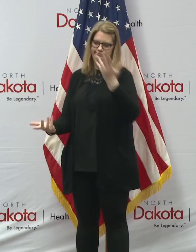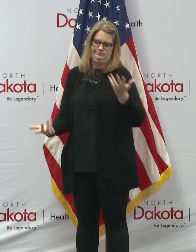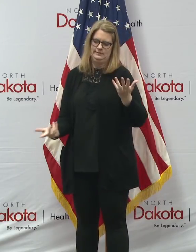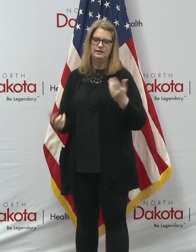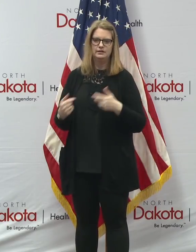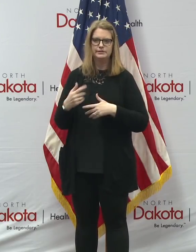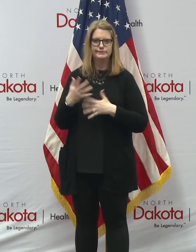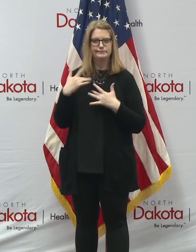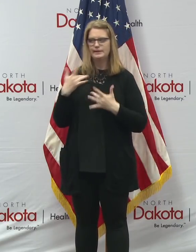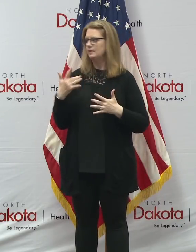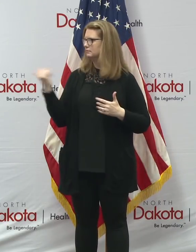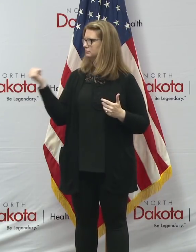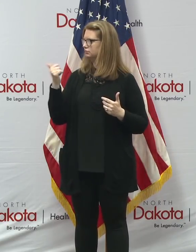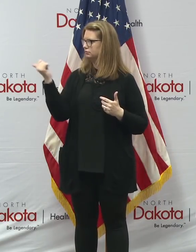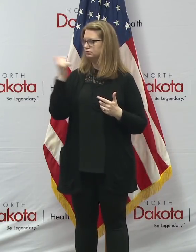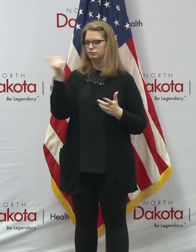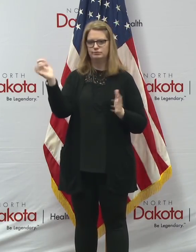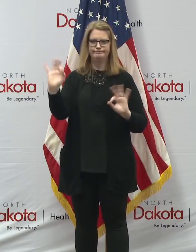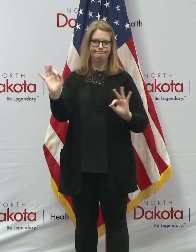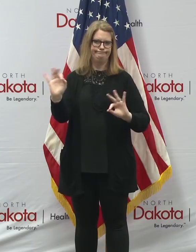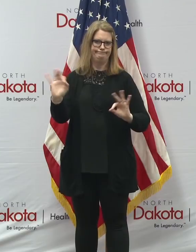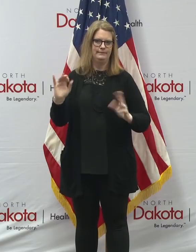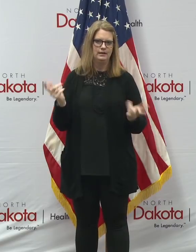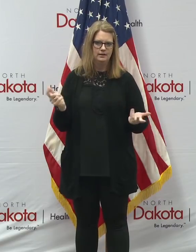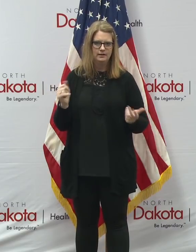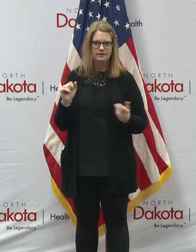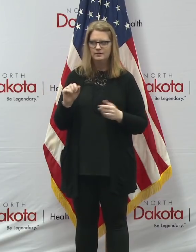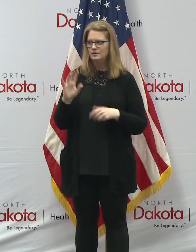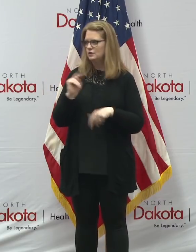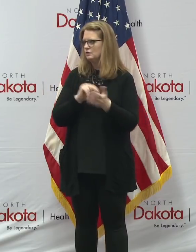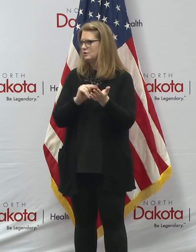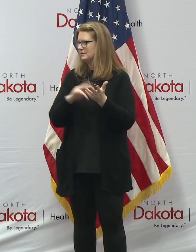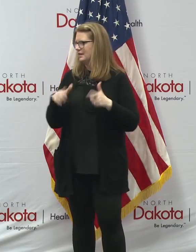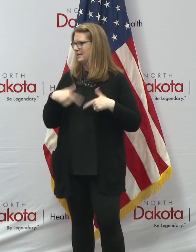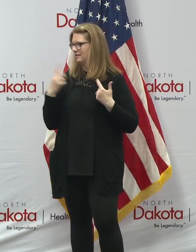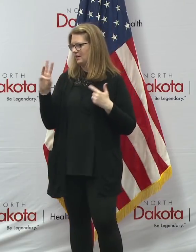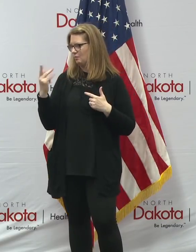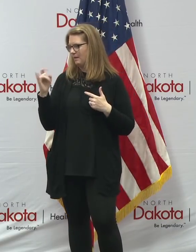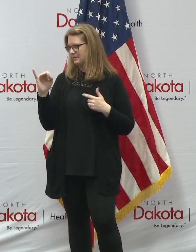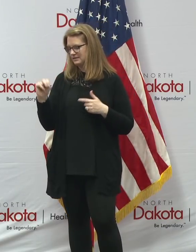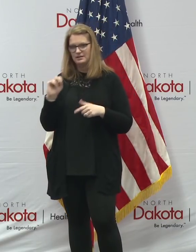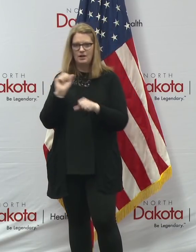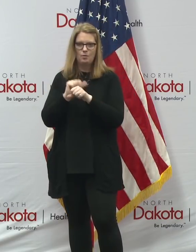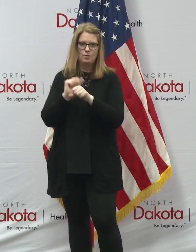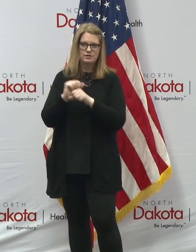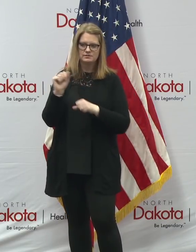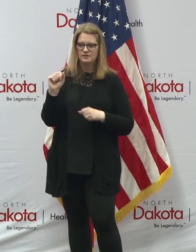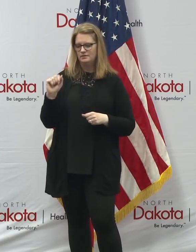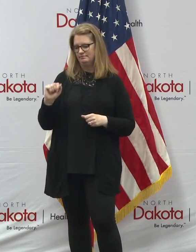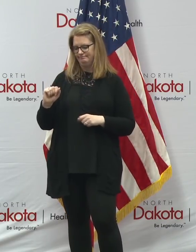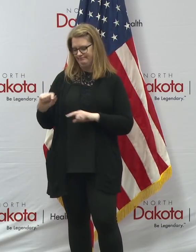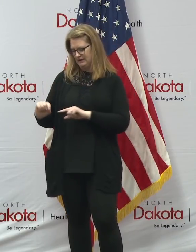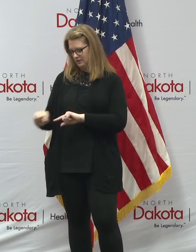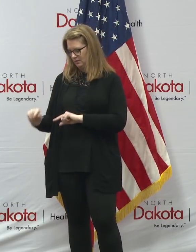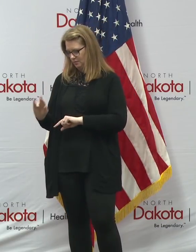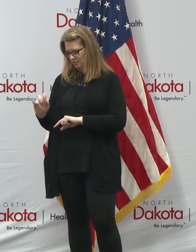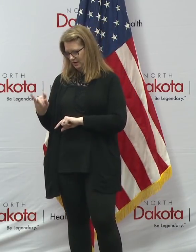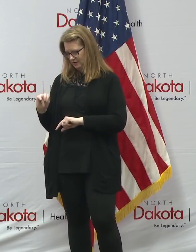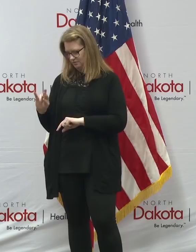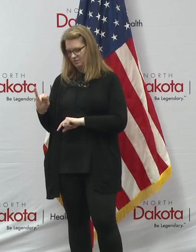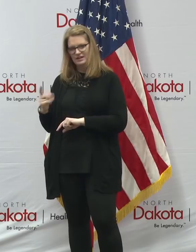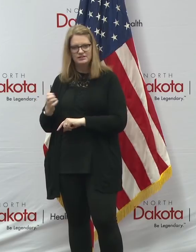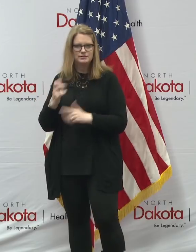Minnesota and working at a Fargo or Grand Forks hospital, or if you're a nurse living in Wapathen that works in Breckenridge, school teachers,